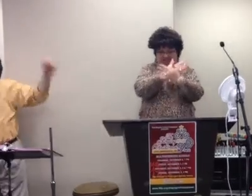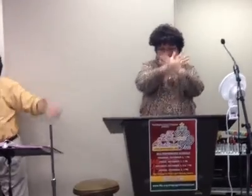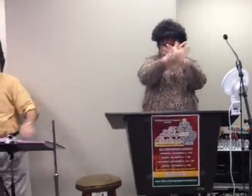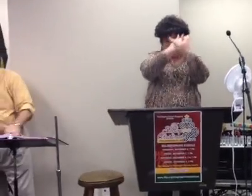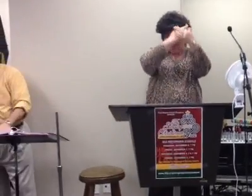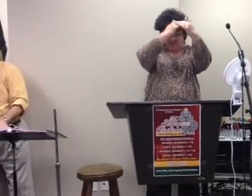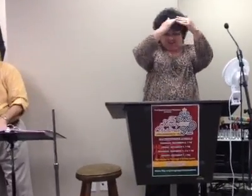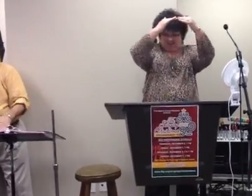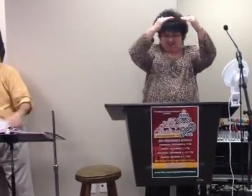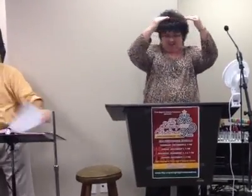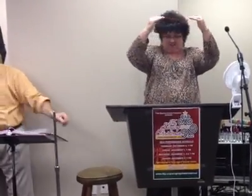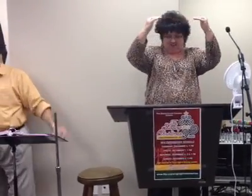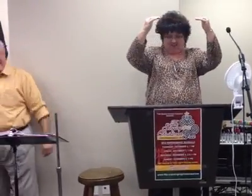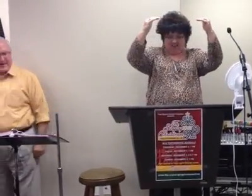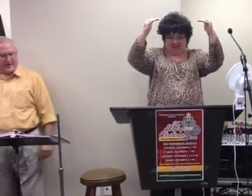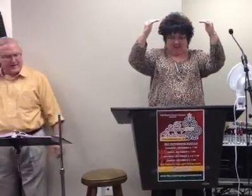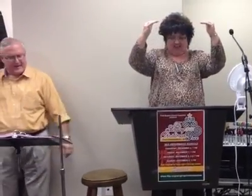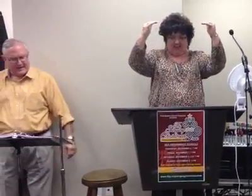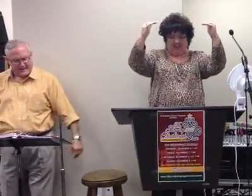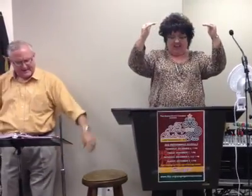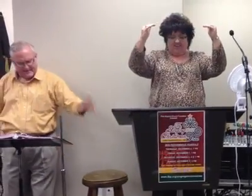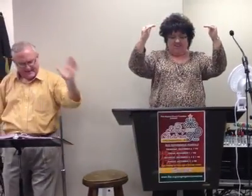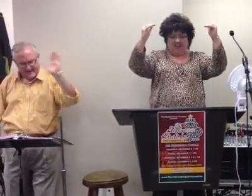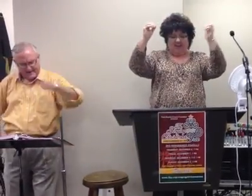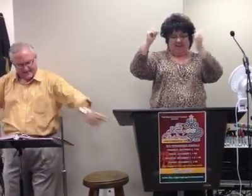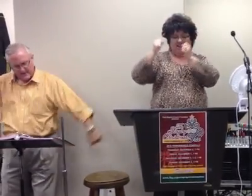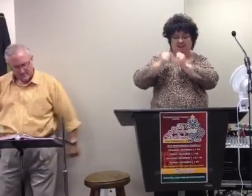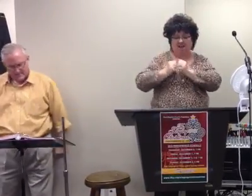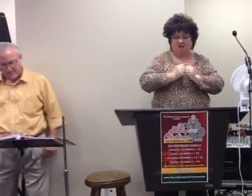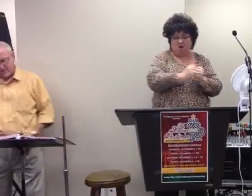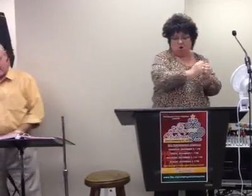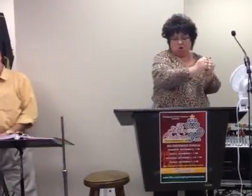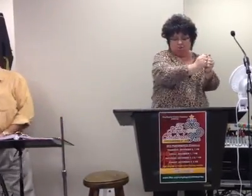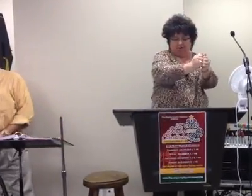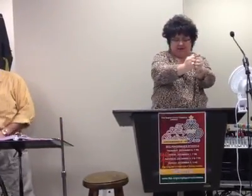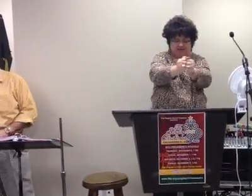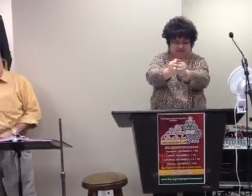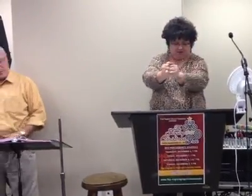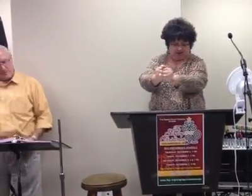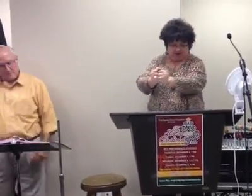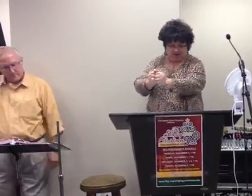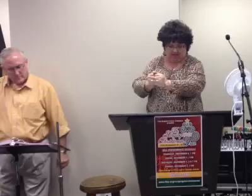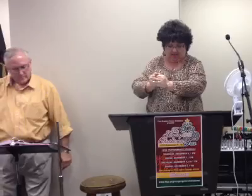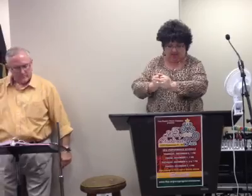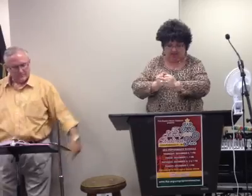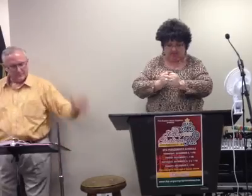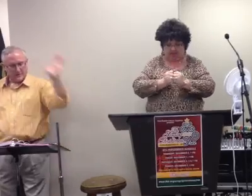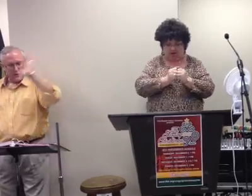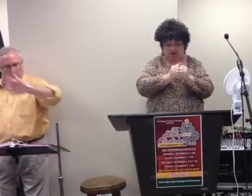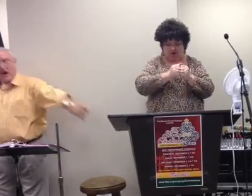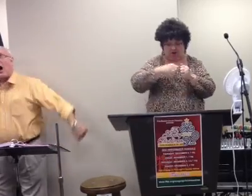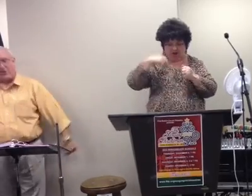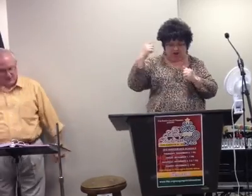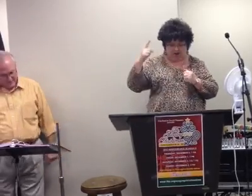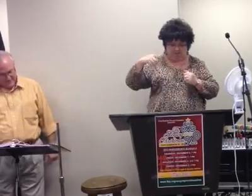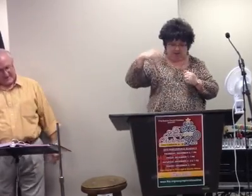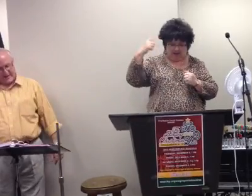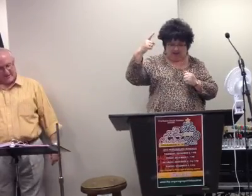Breath of heaven, hold me together,